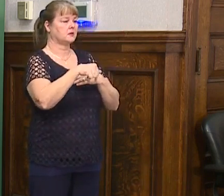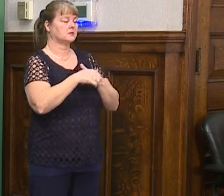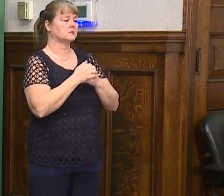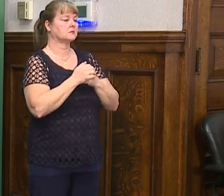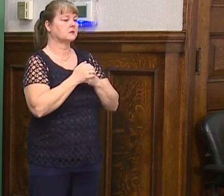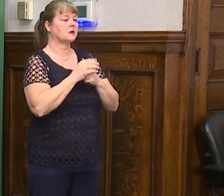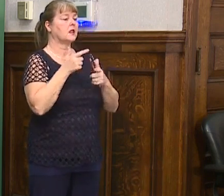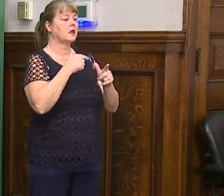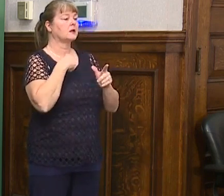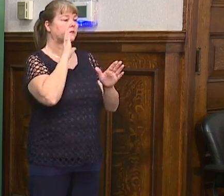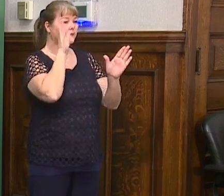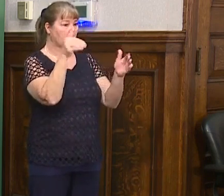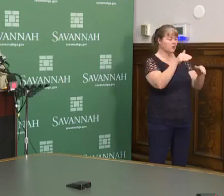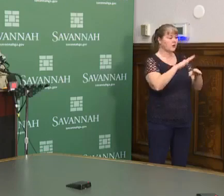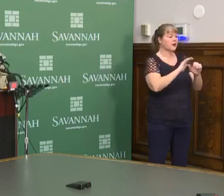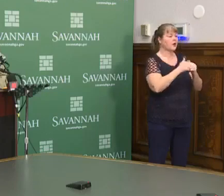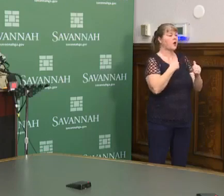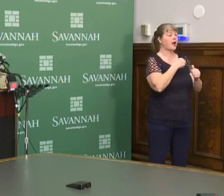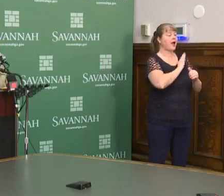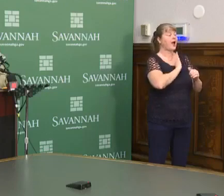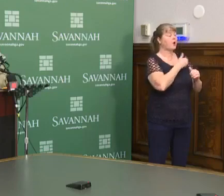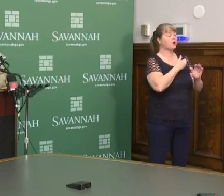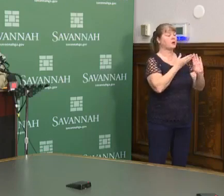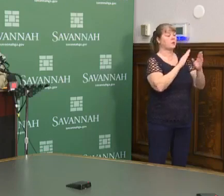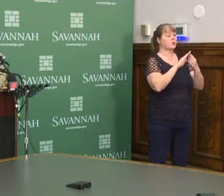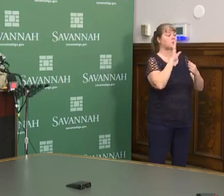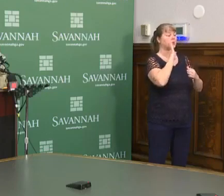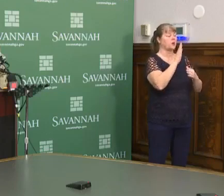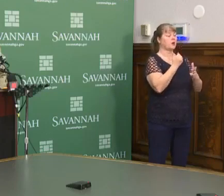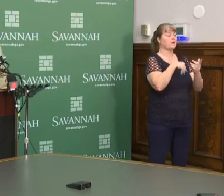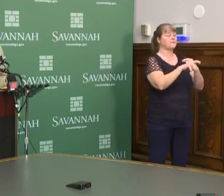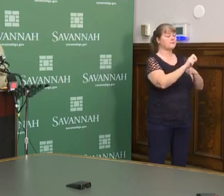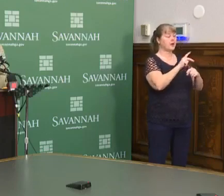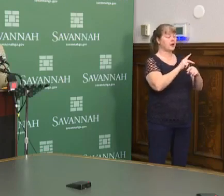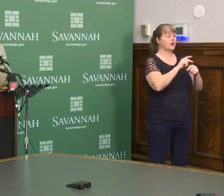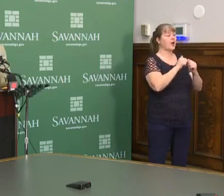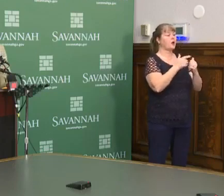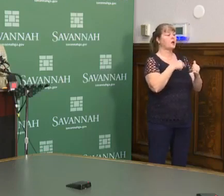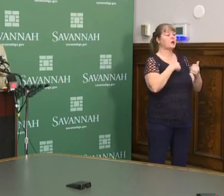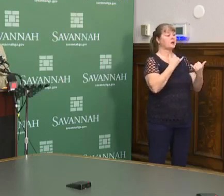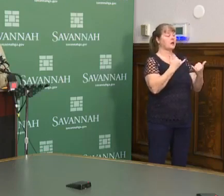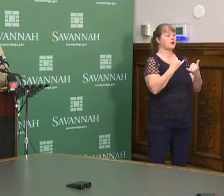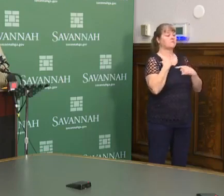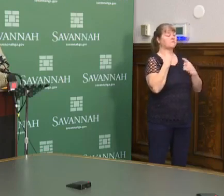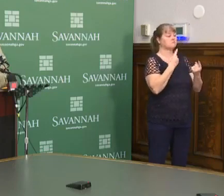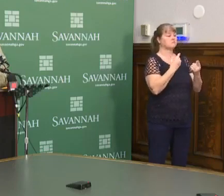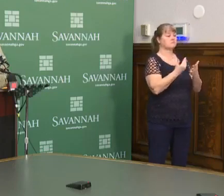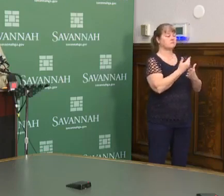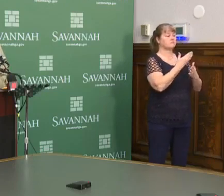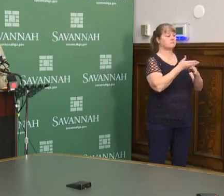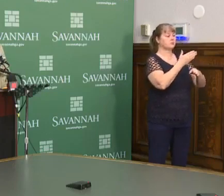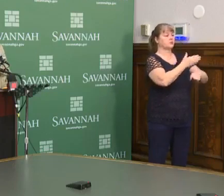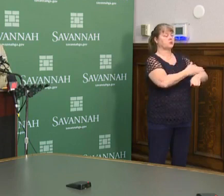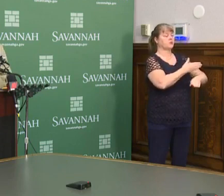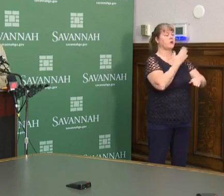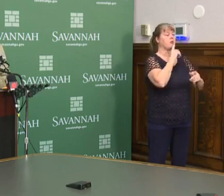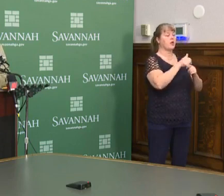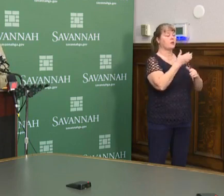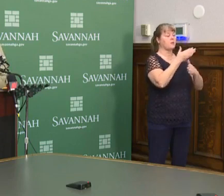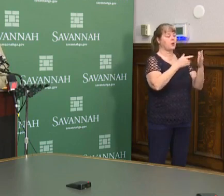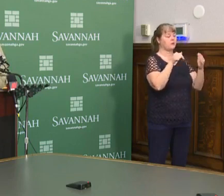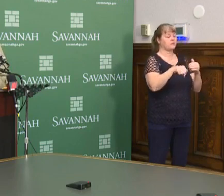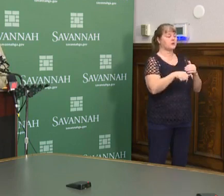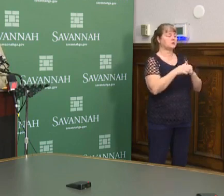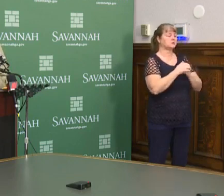Let us focus on our community is going to come back in a way that has been unprecedented on the other side of